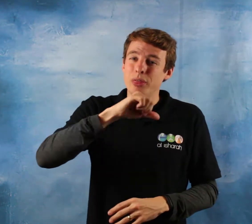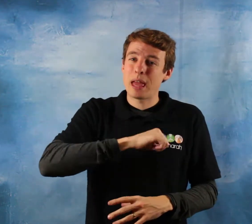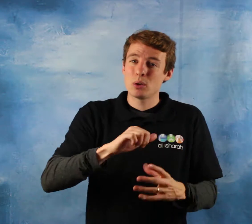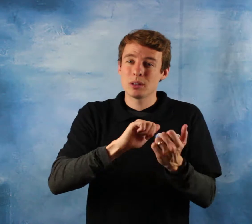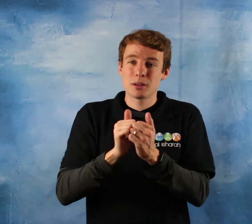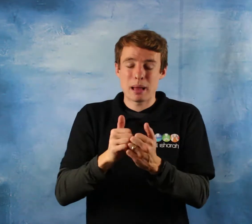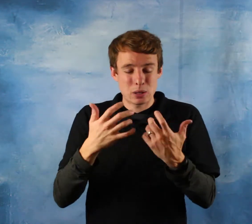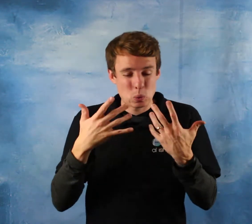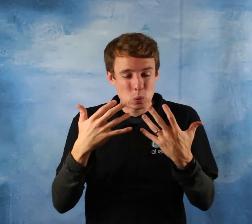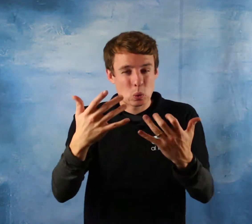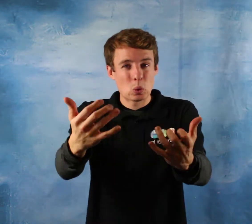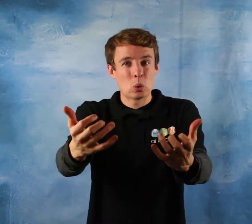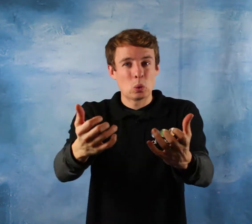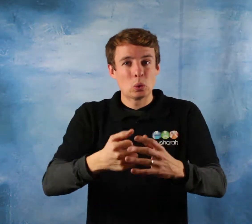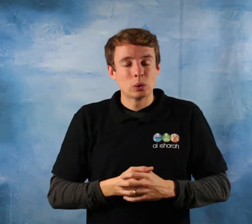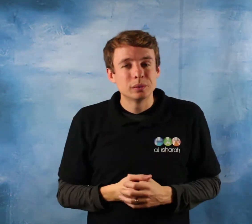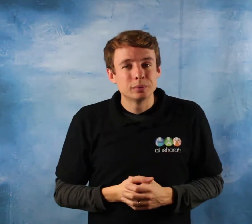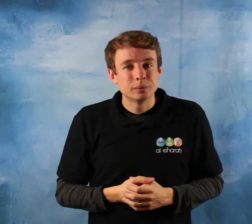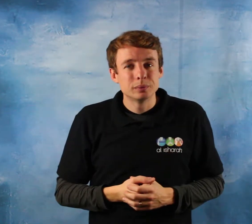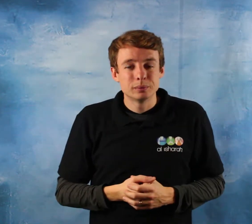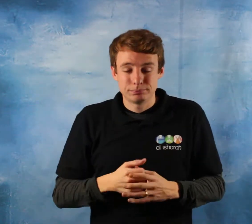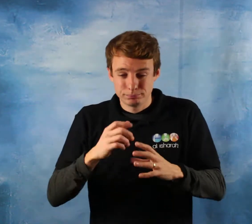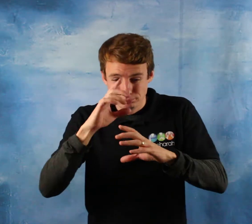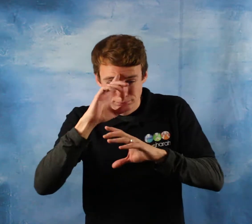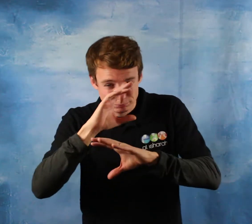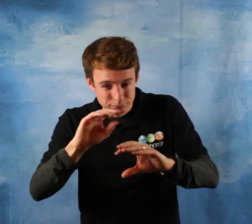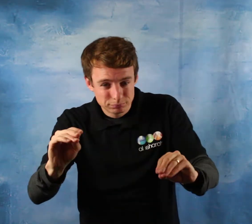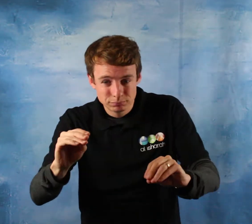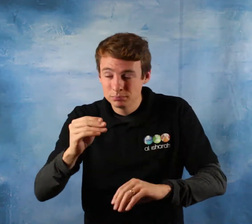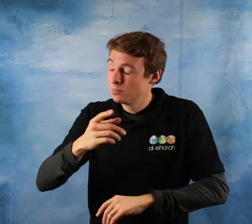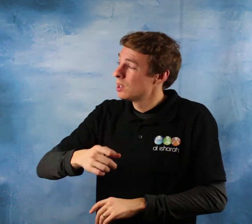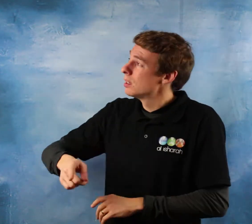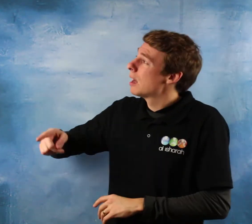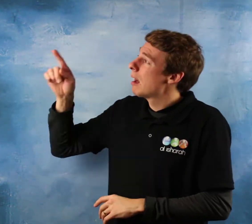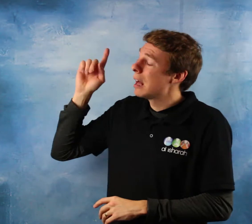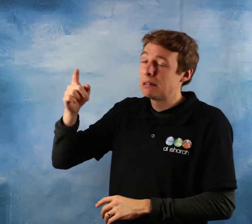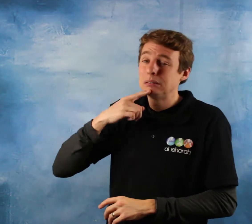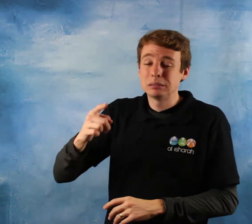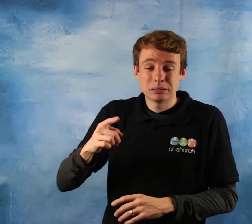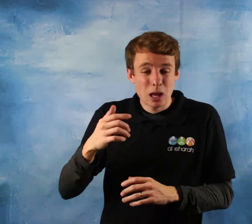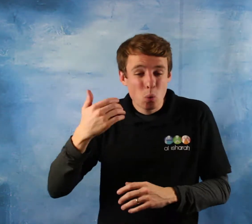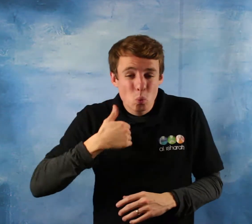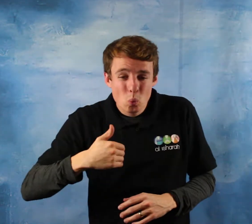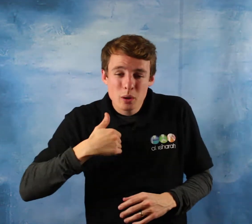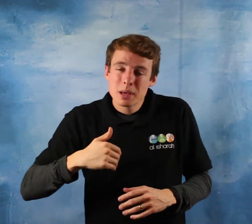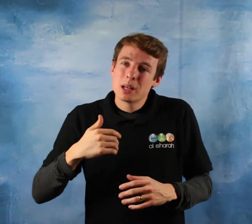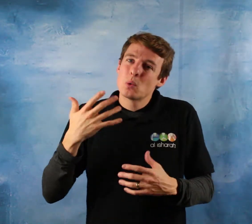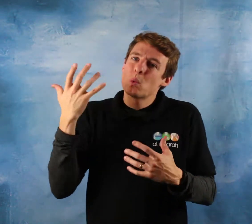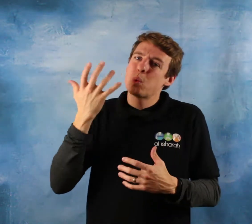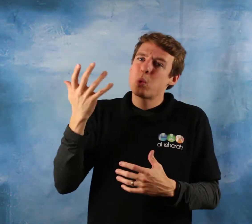verily you have taken them as a trust from Allah and intercourse has been made permissible for you by the word of